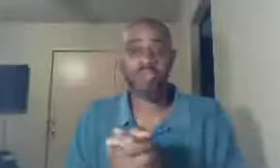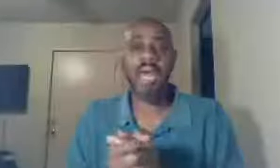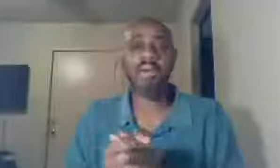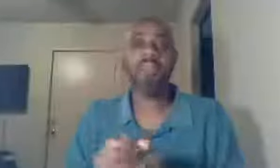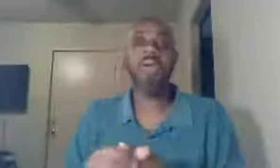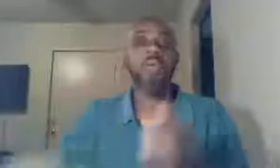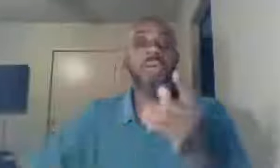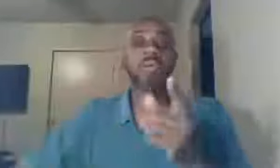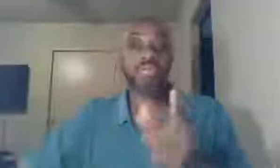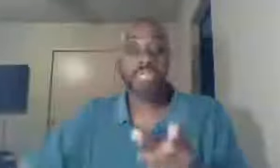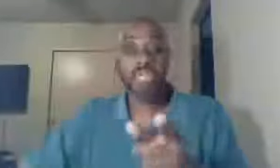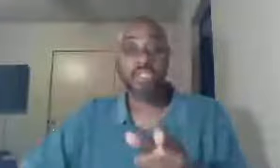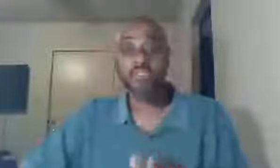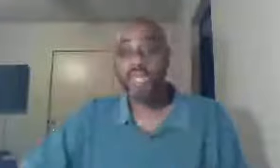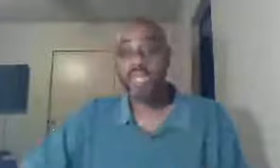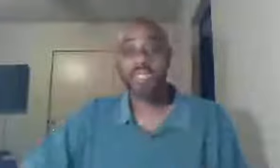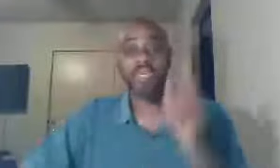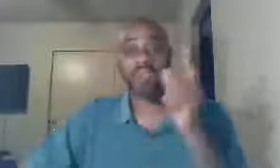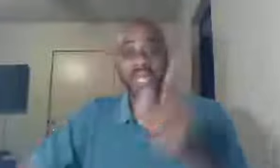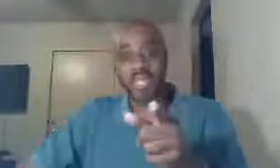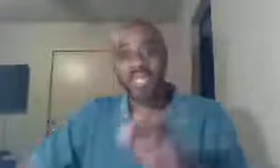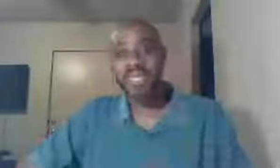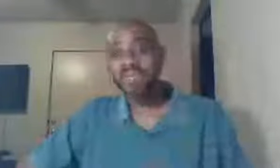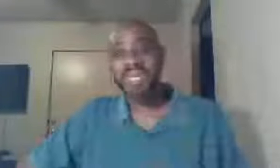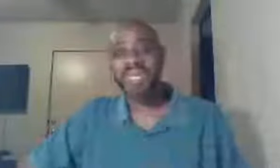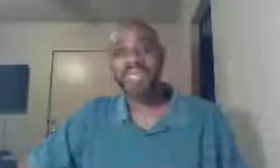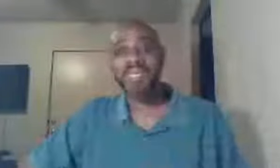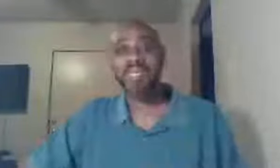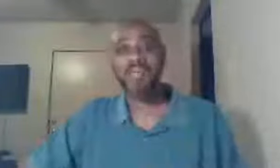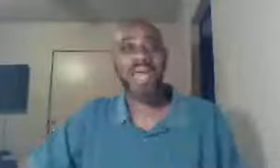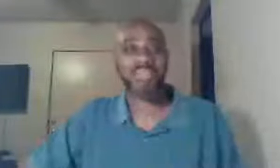Time, we will see you then, until then, be blessed.